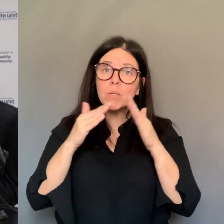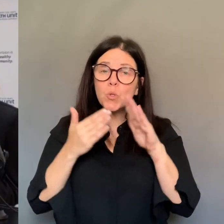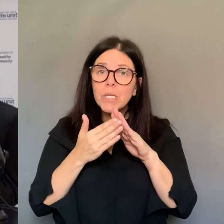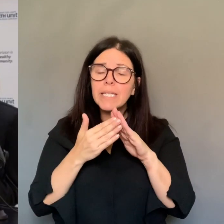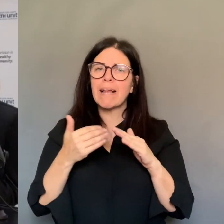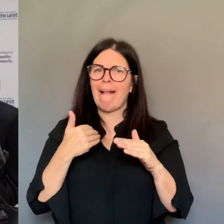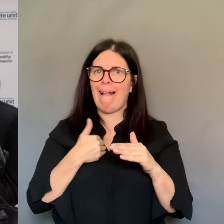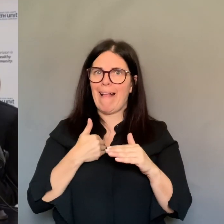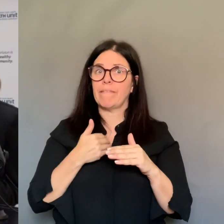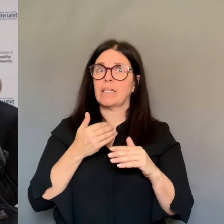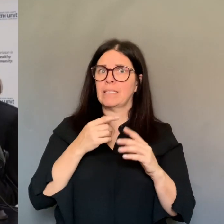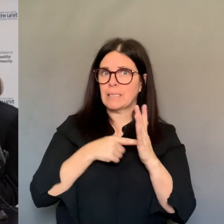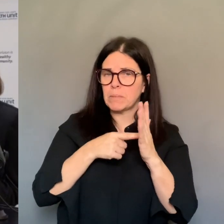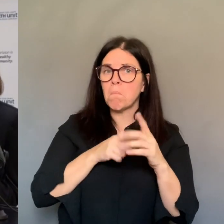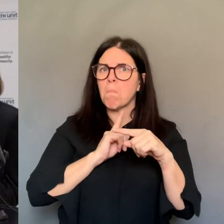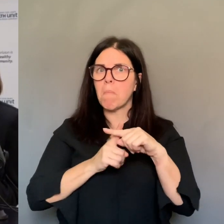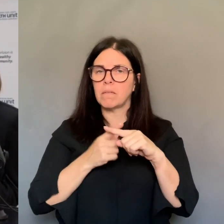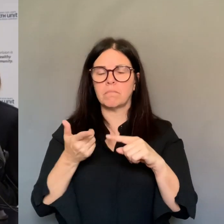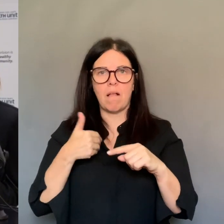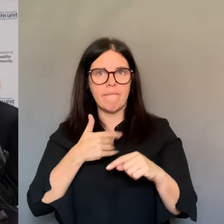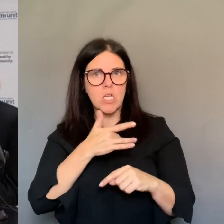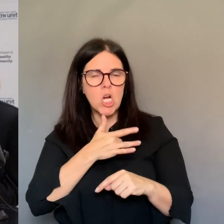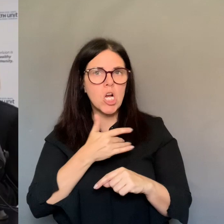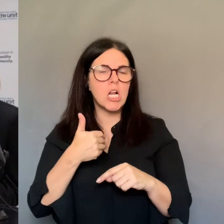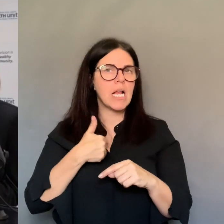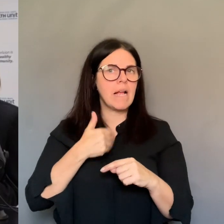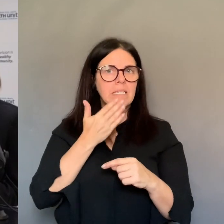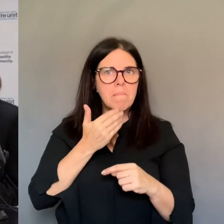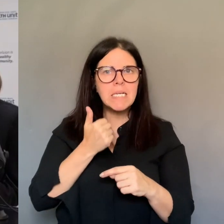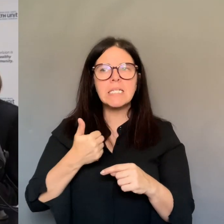essential industry with the inability to isolate.